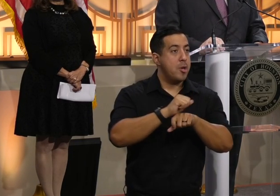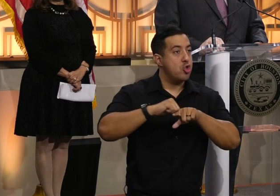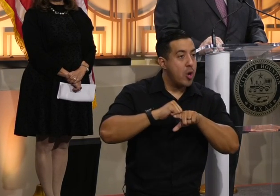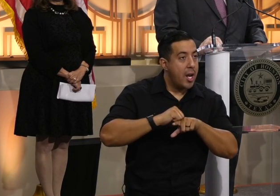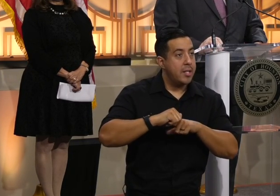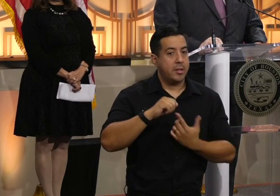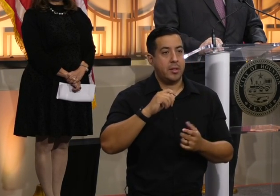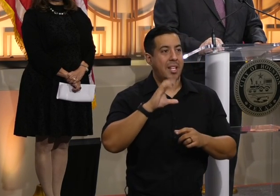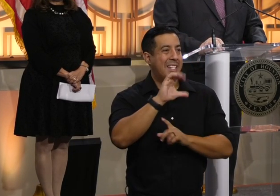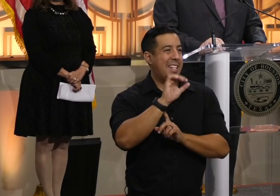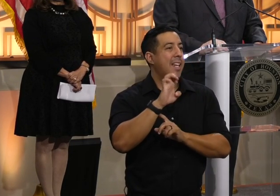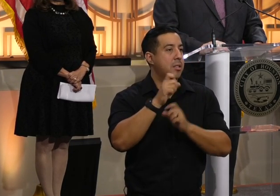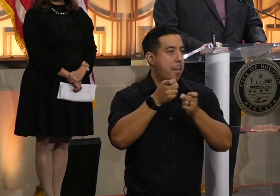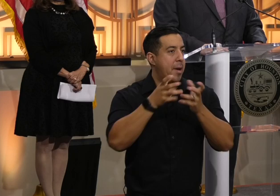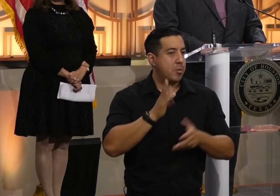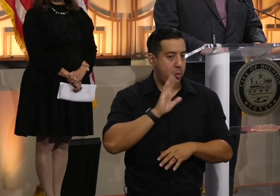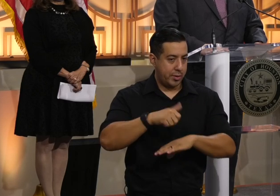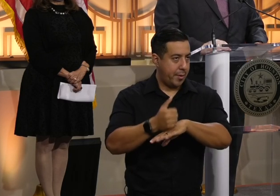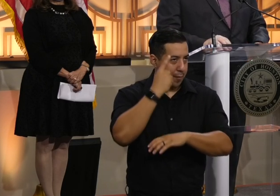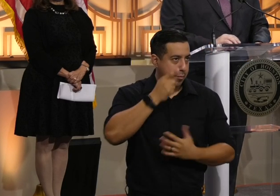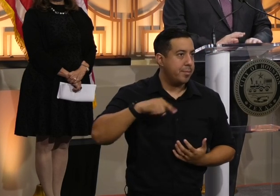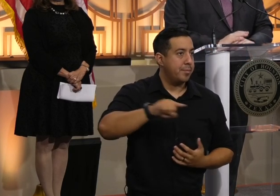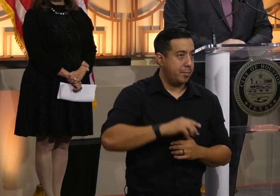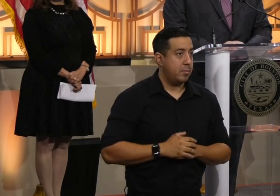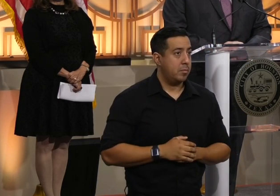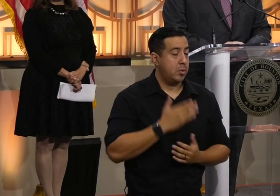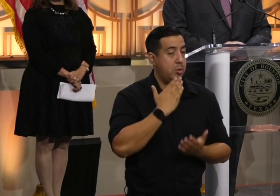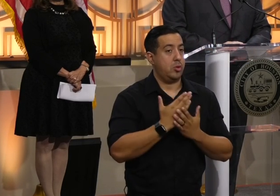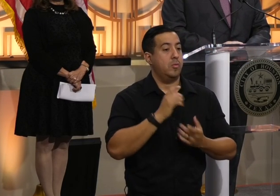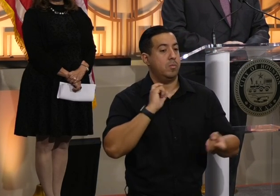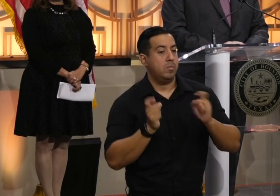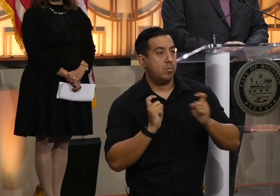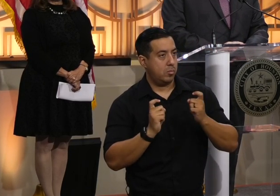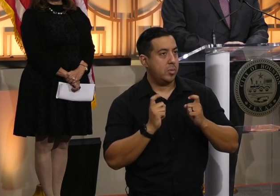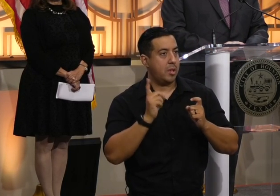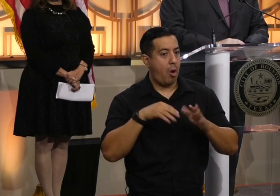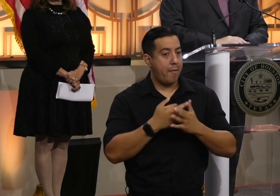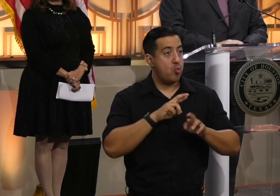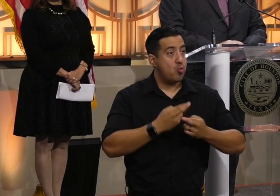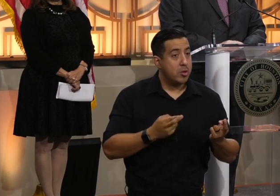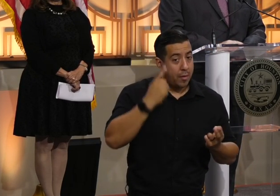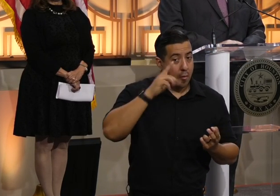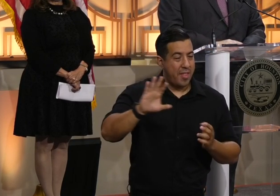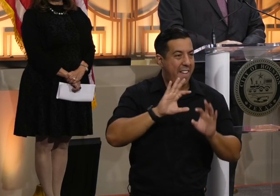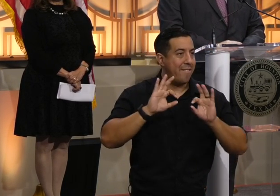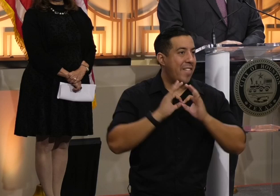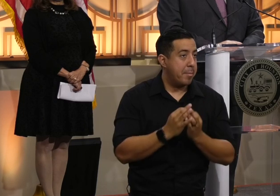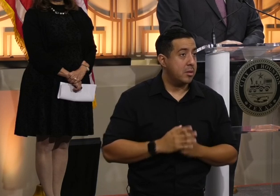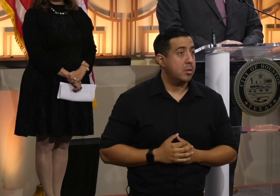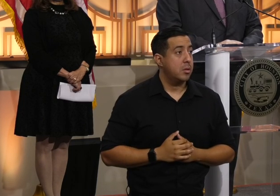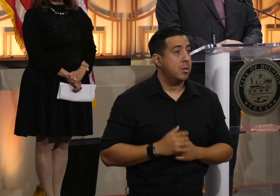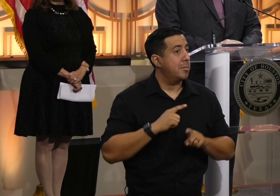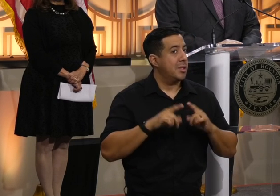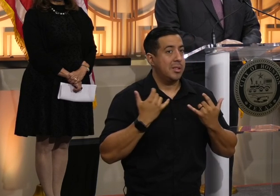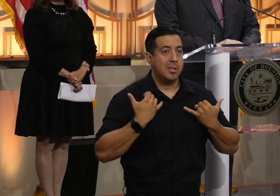arriving Afghans. These were significant policy changes that will provide much needed resources to the Afghan families, but there are